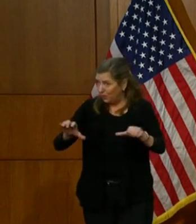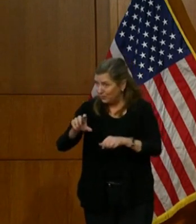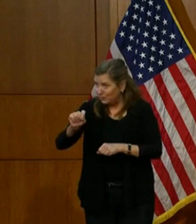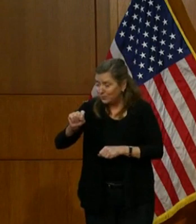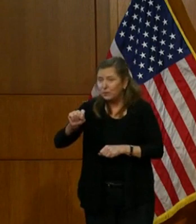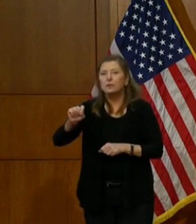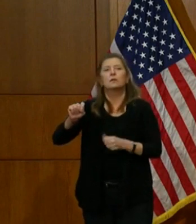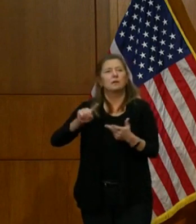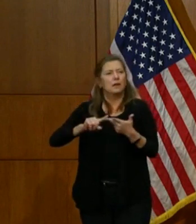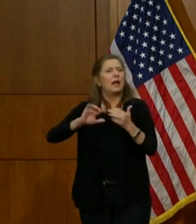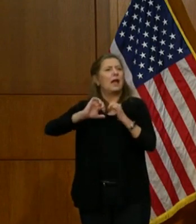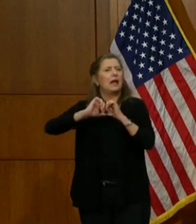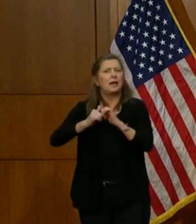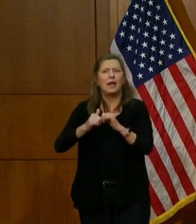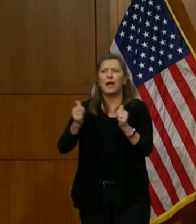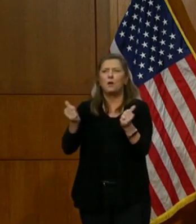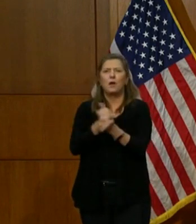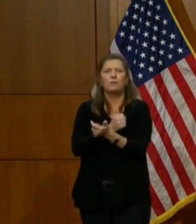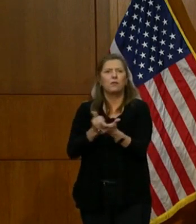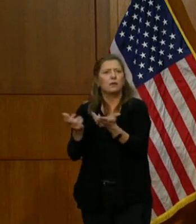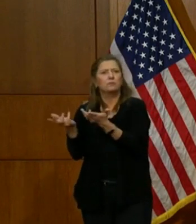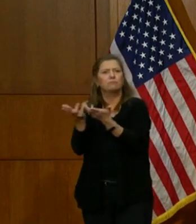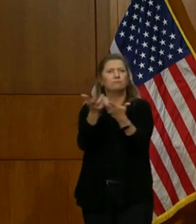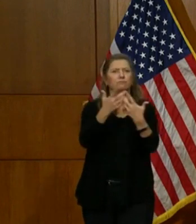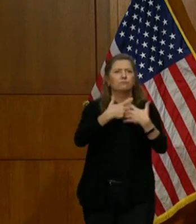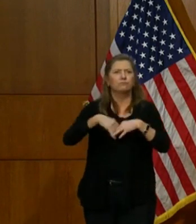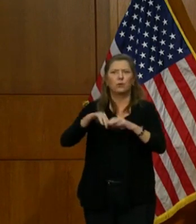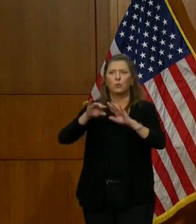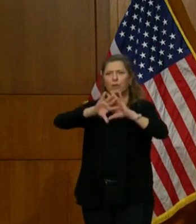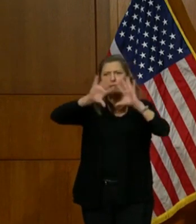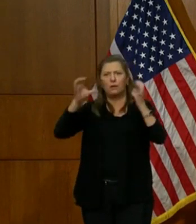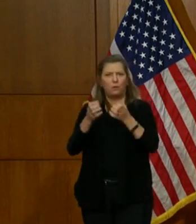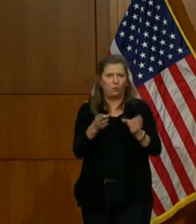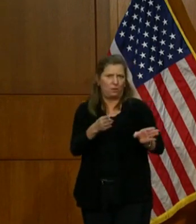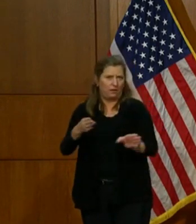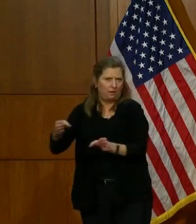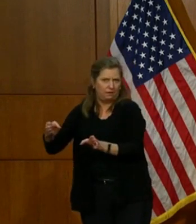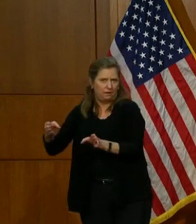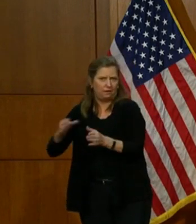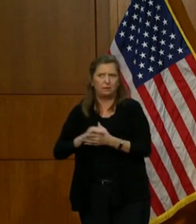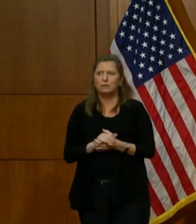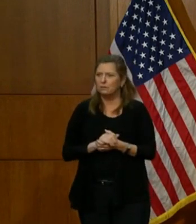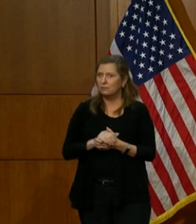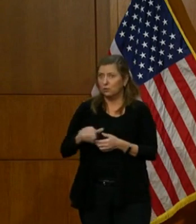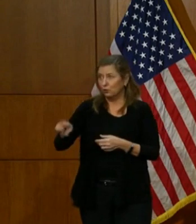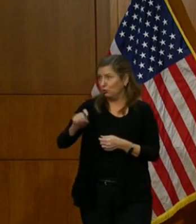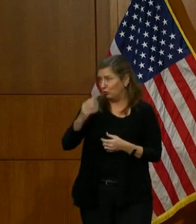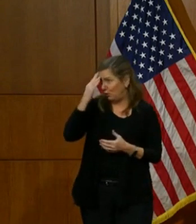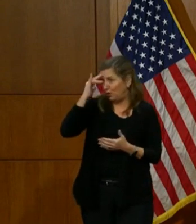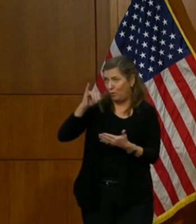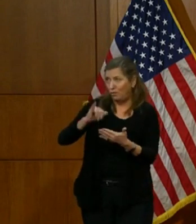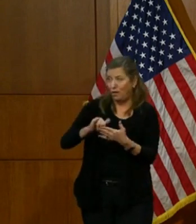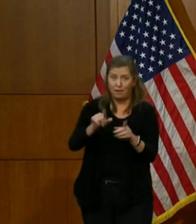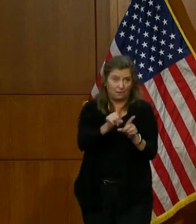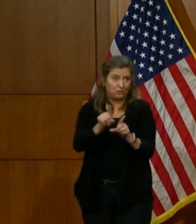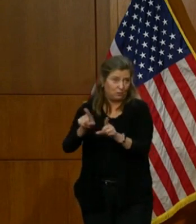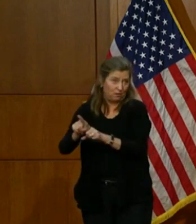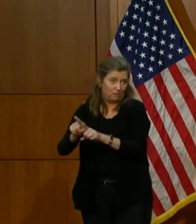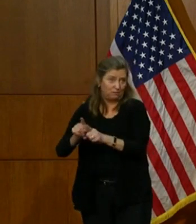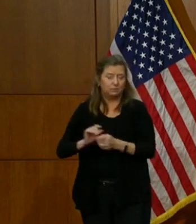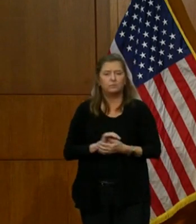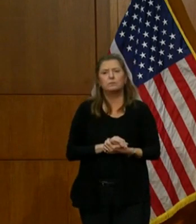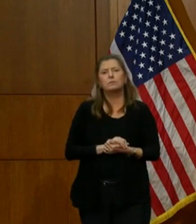do it, and how it all fits into the larger plan. You deserve to know that as well.